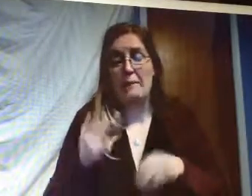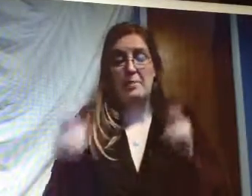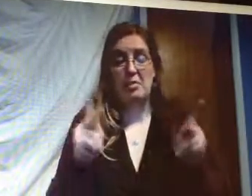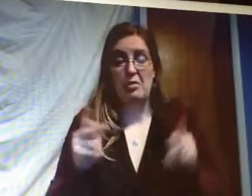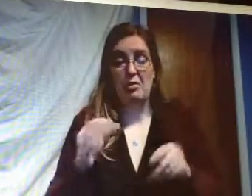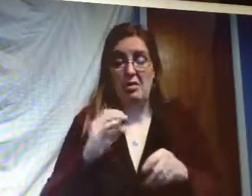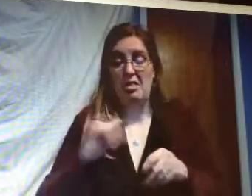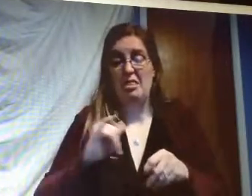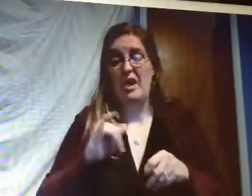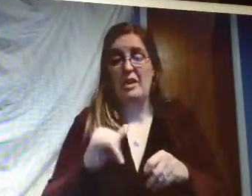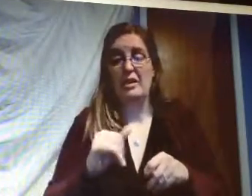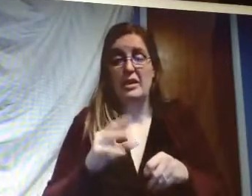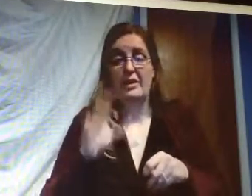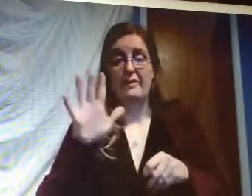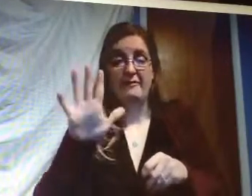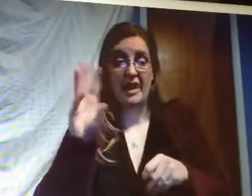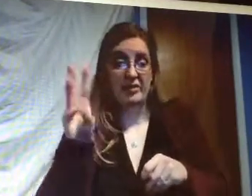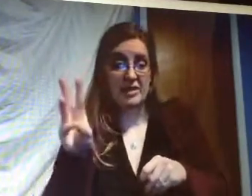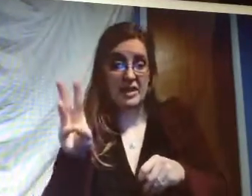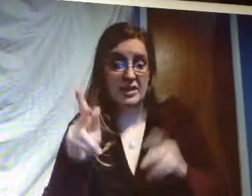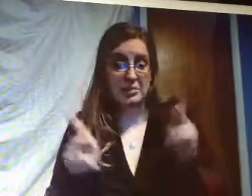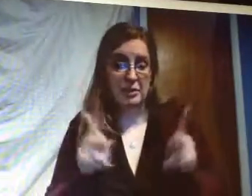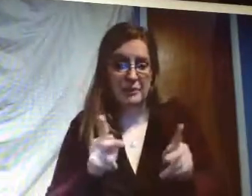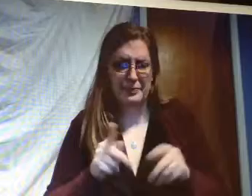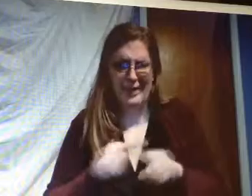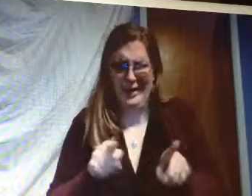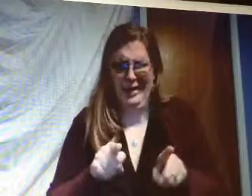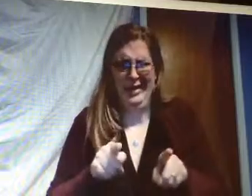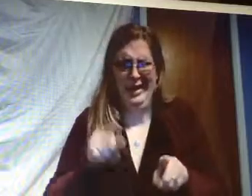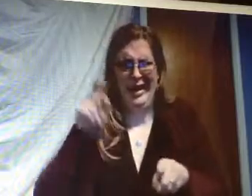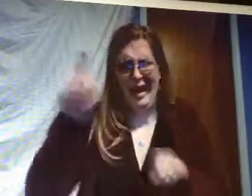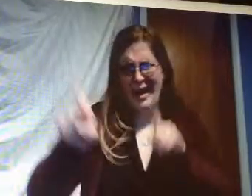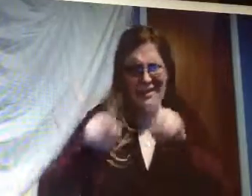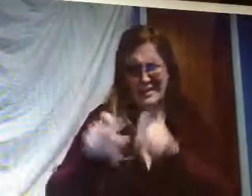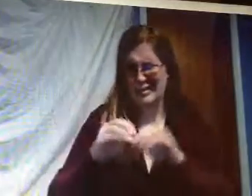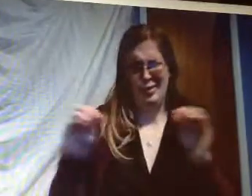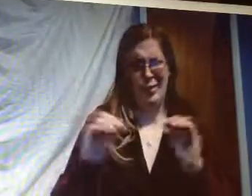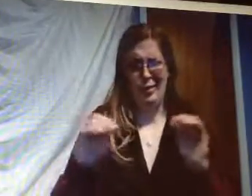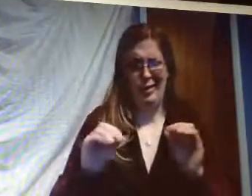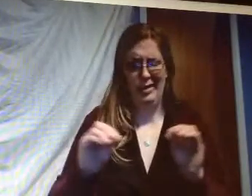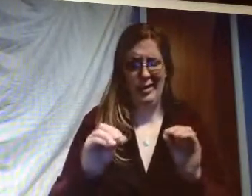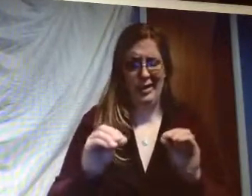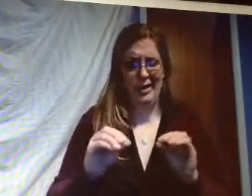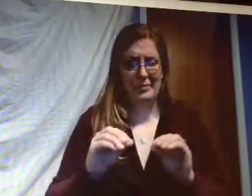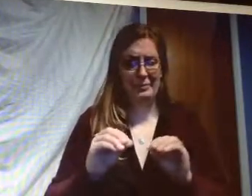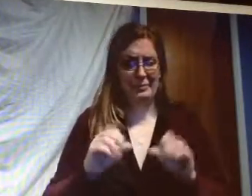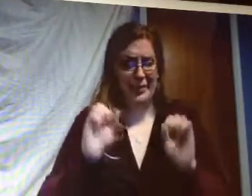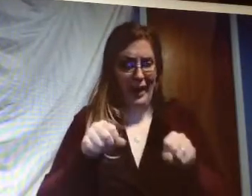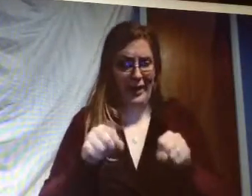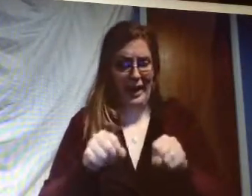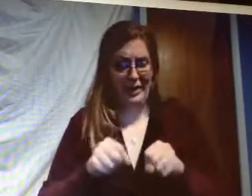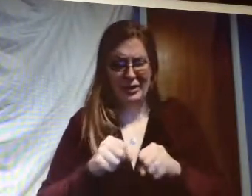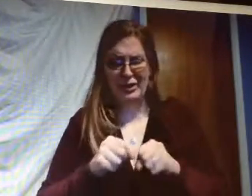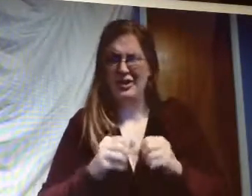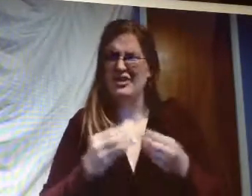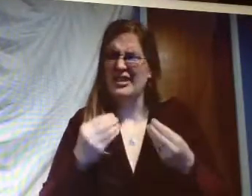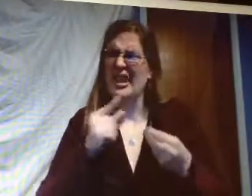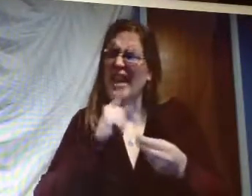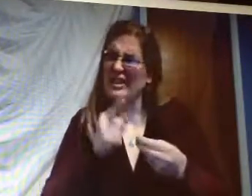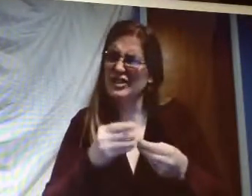people like five or six people then i don't have to ask anyone i can just do